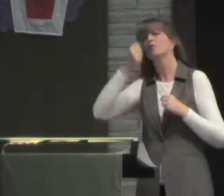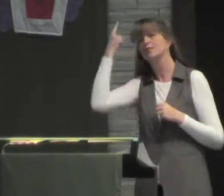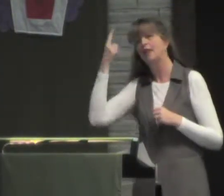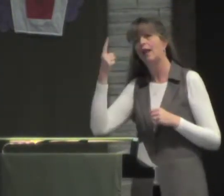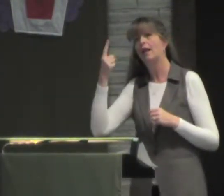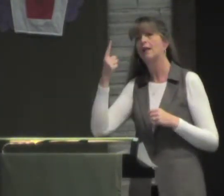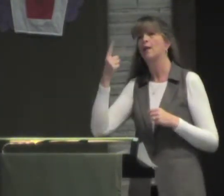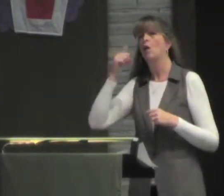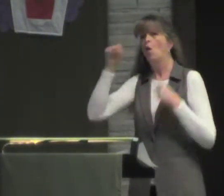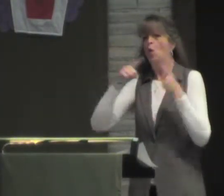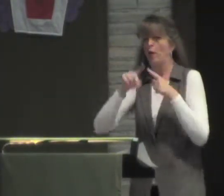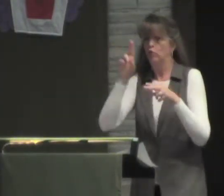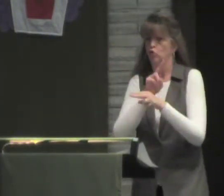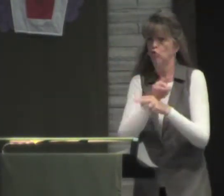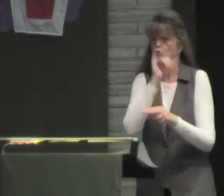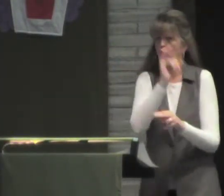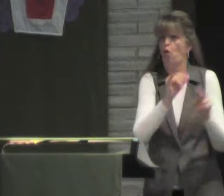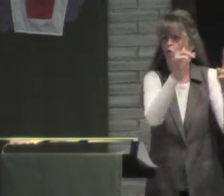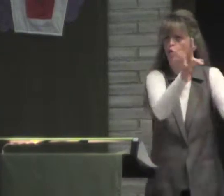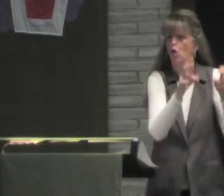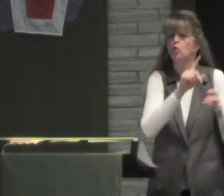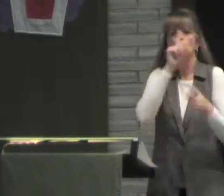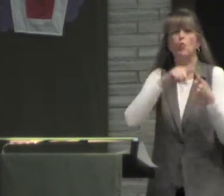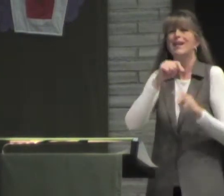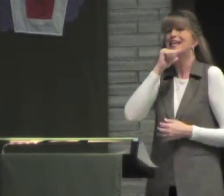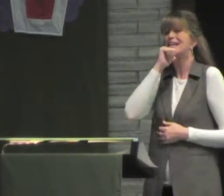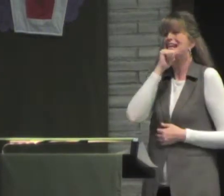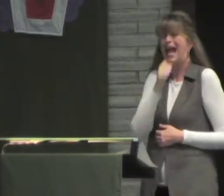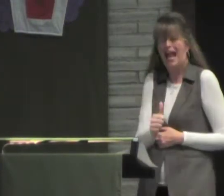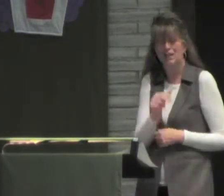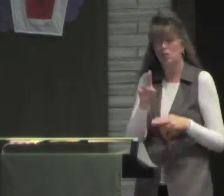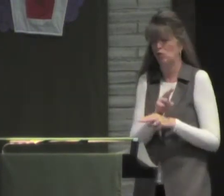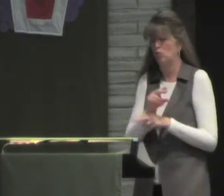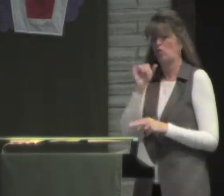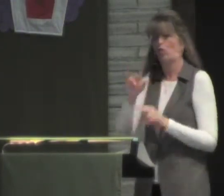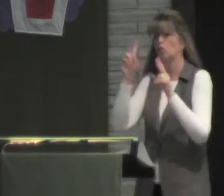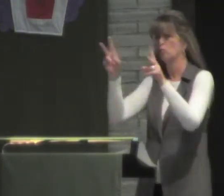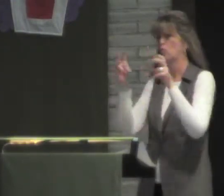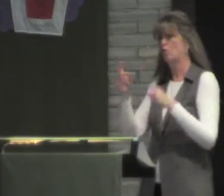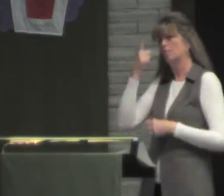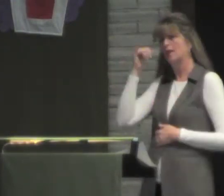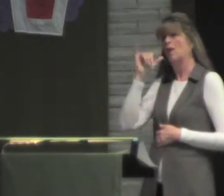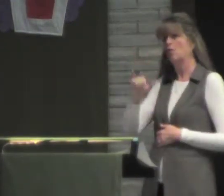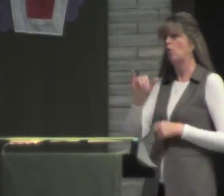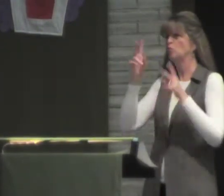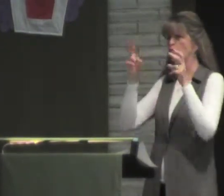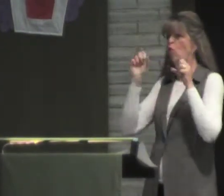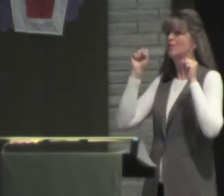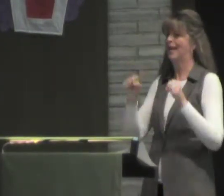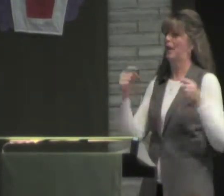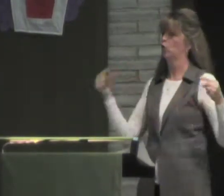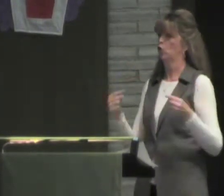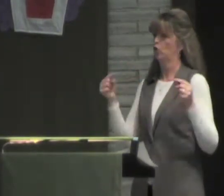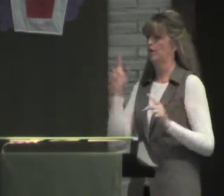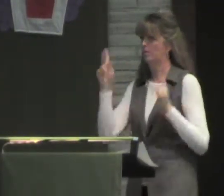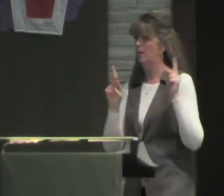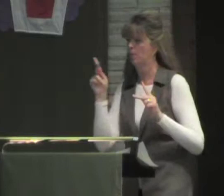I was really pretty excited to prepare this series of five. Because people tend to